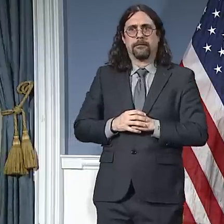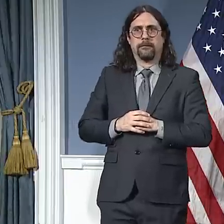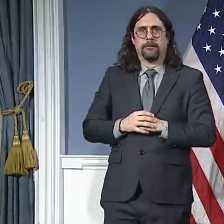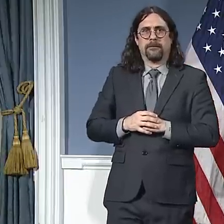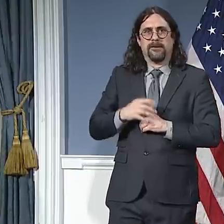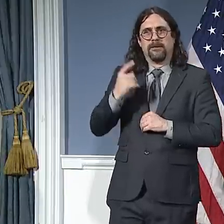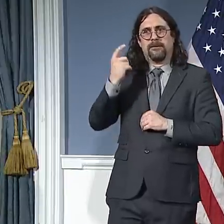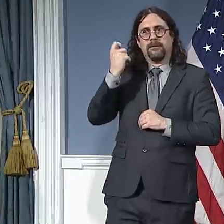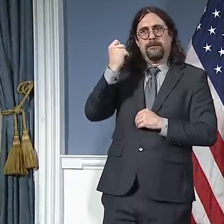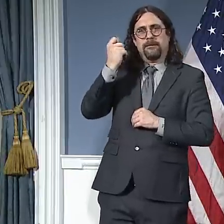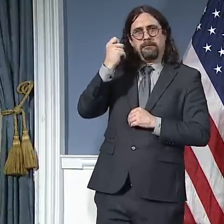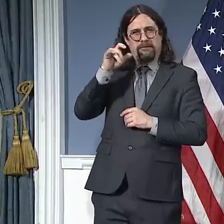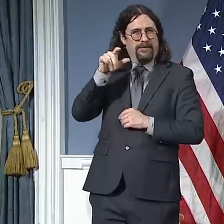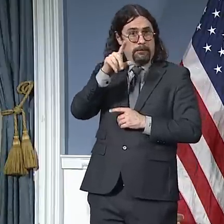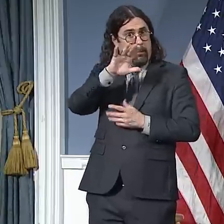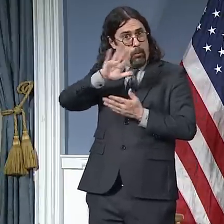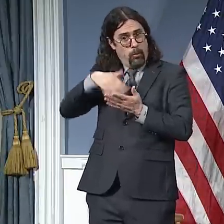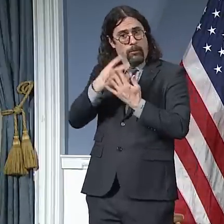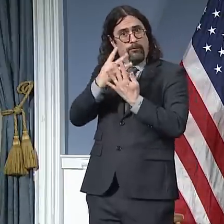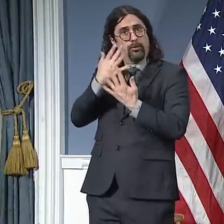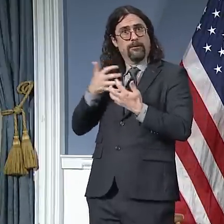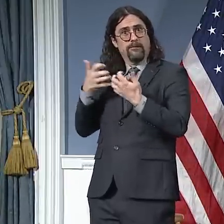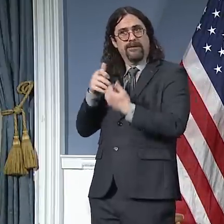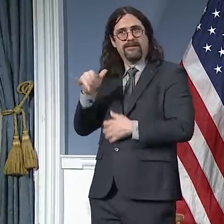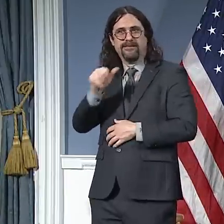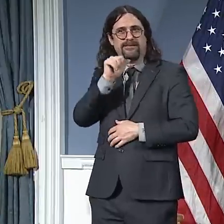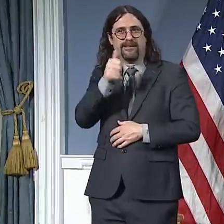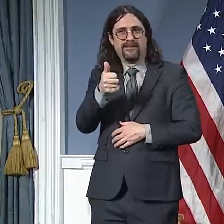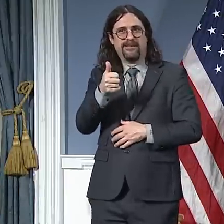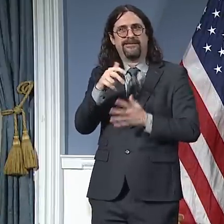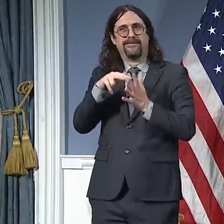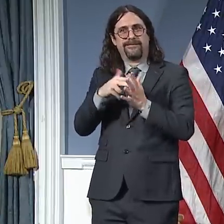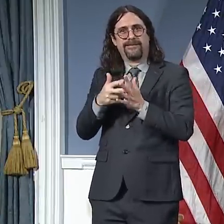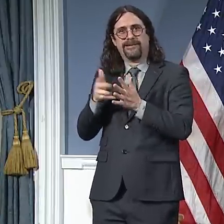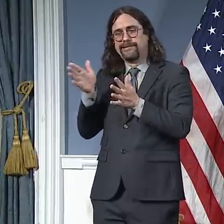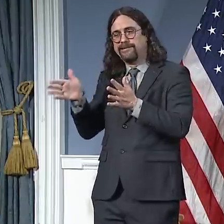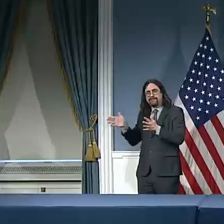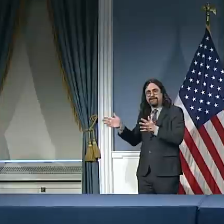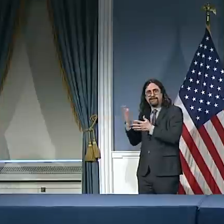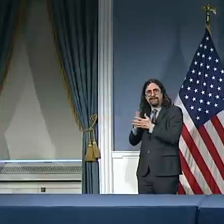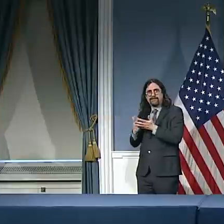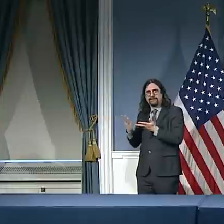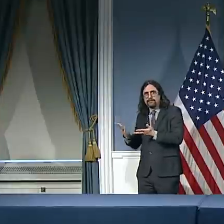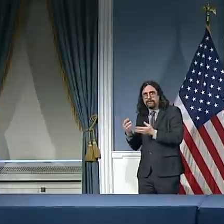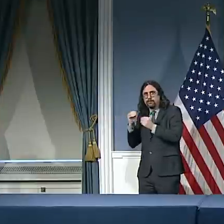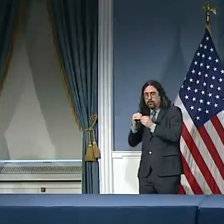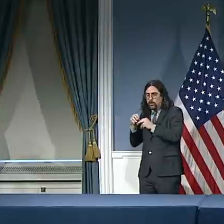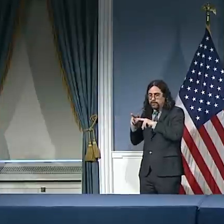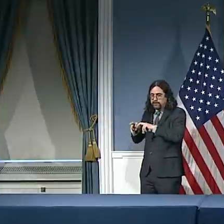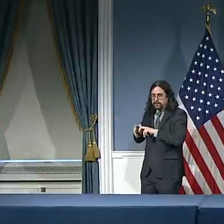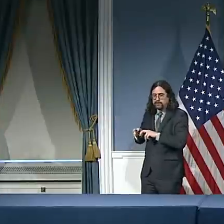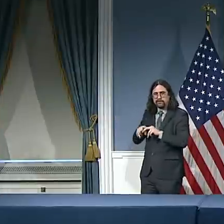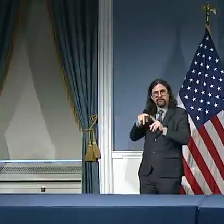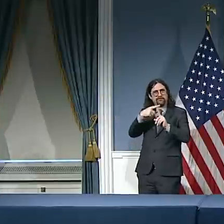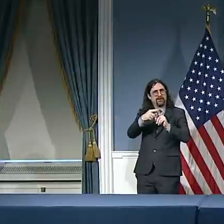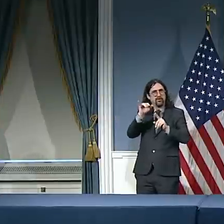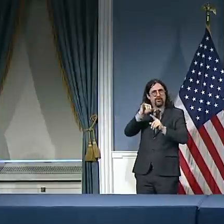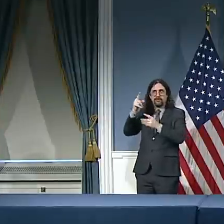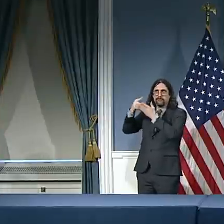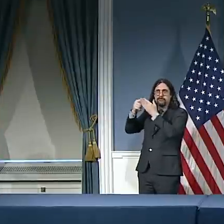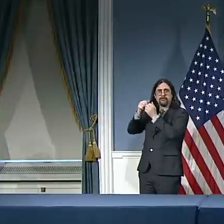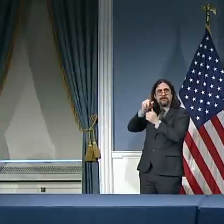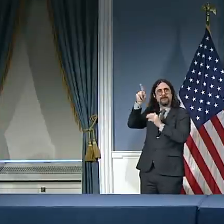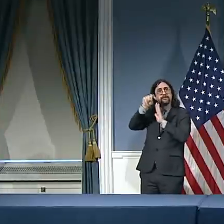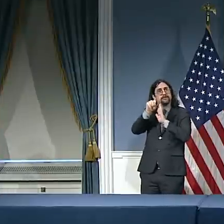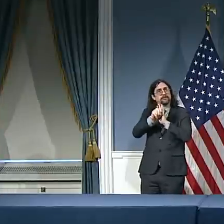addressed. And by law, they have to sign off. And just another quick question. Is there going to be any change in